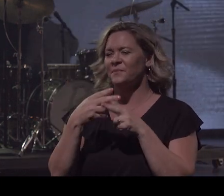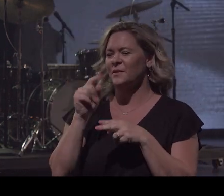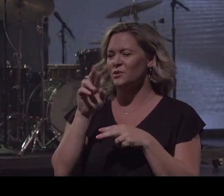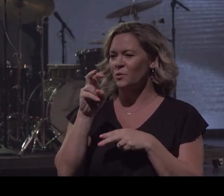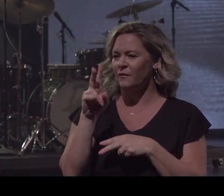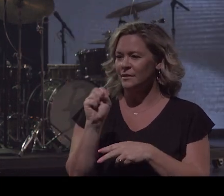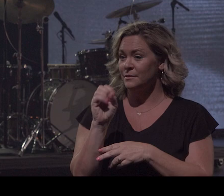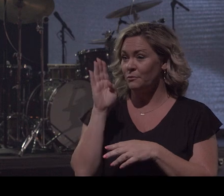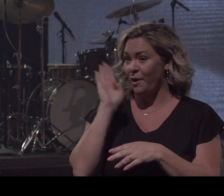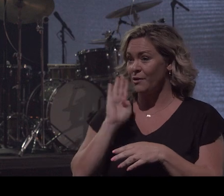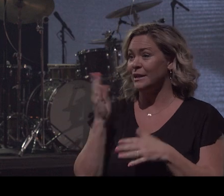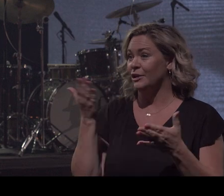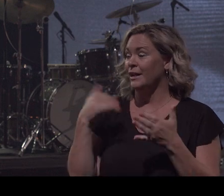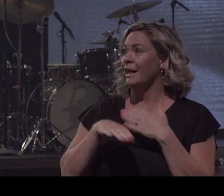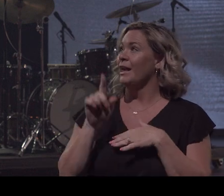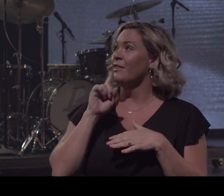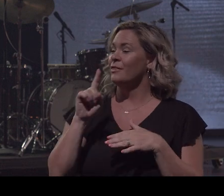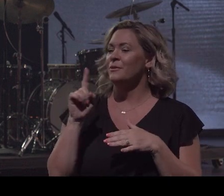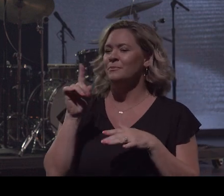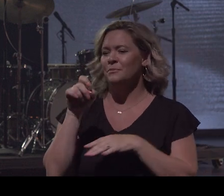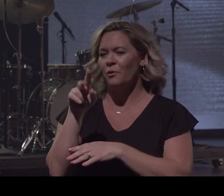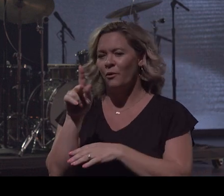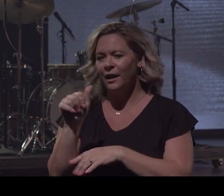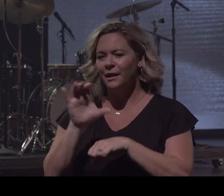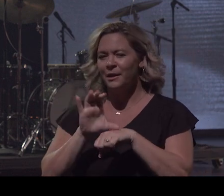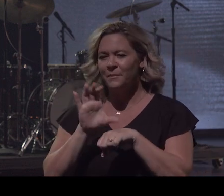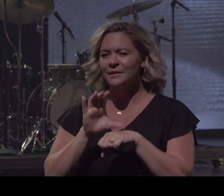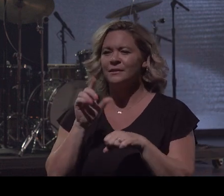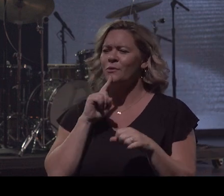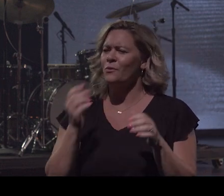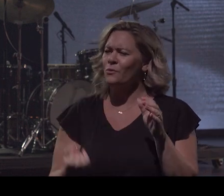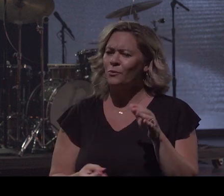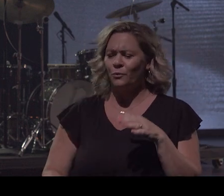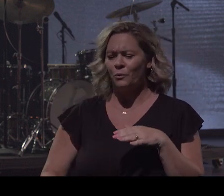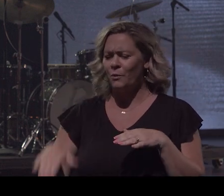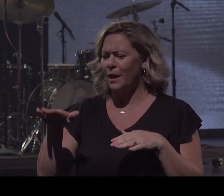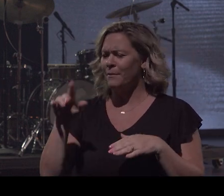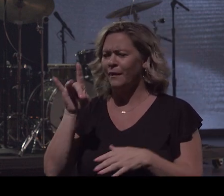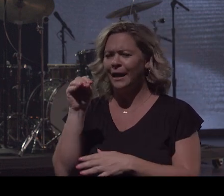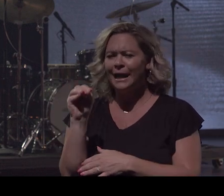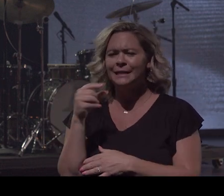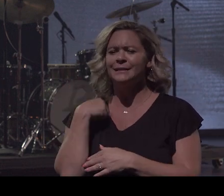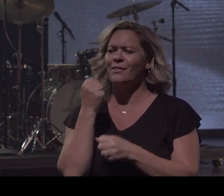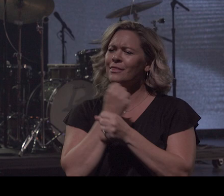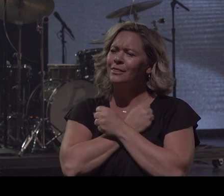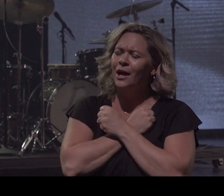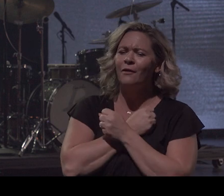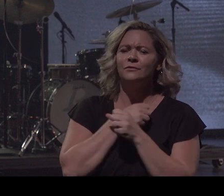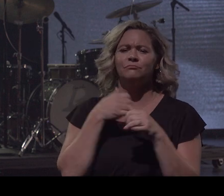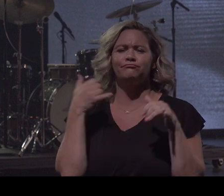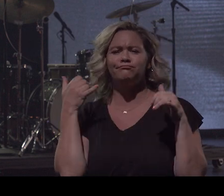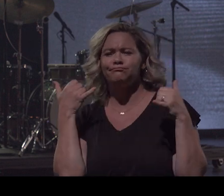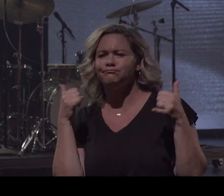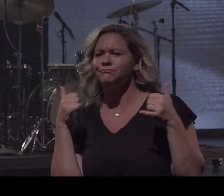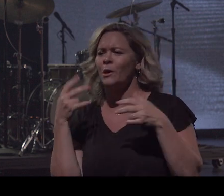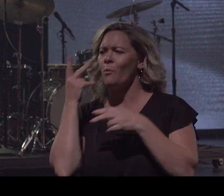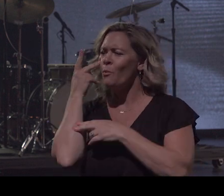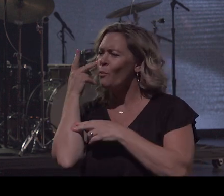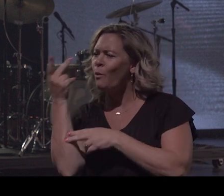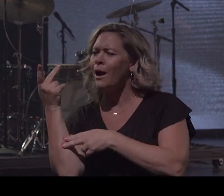here at our Peoria campus and you know growing up in the 80's I loved playing and watching baseball anybody can relate to